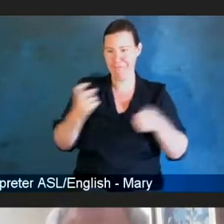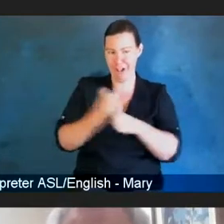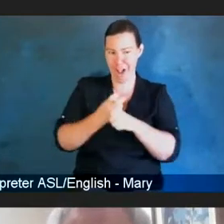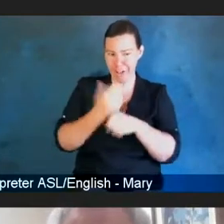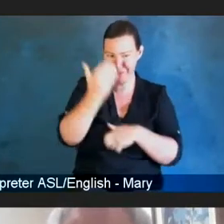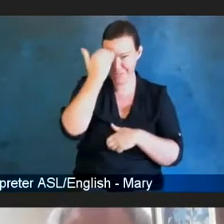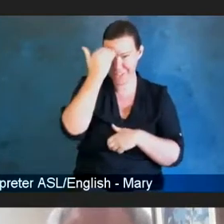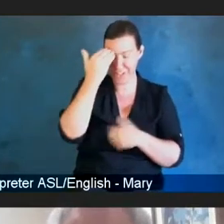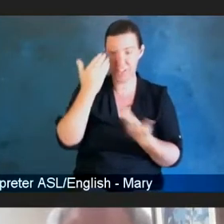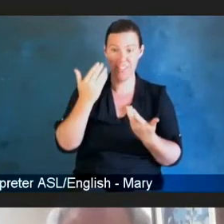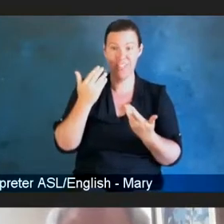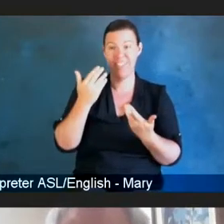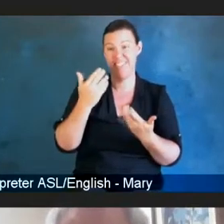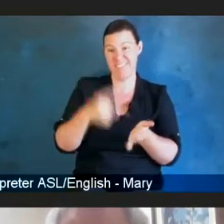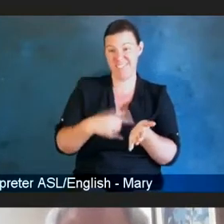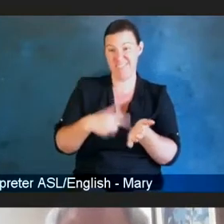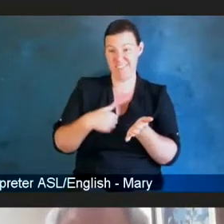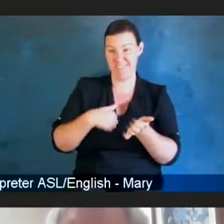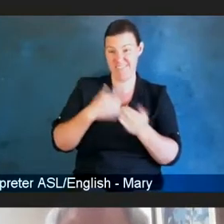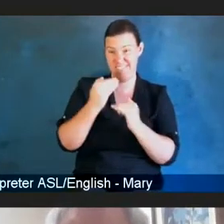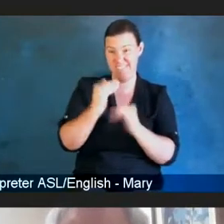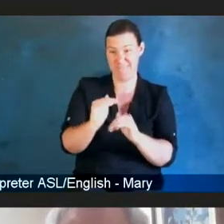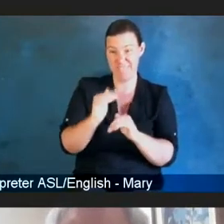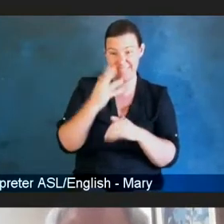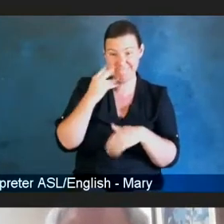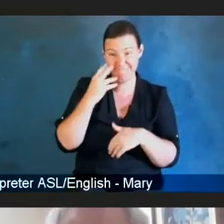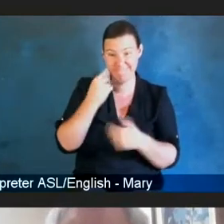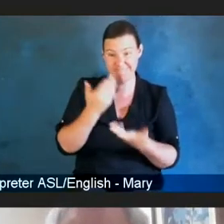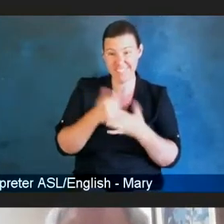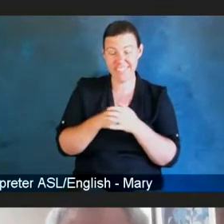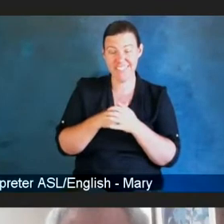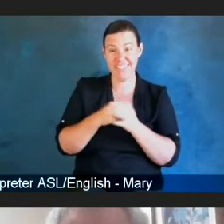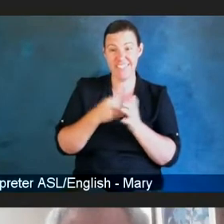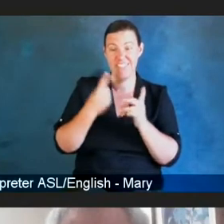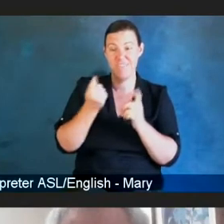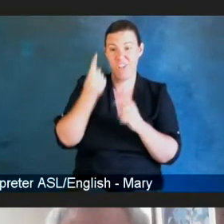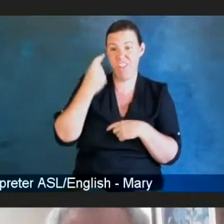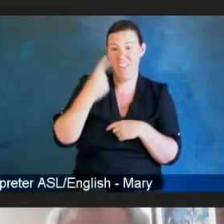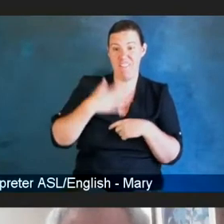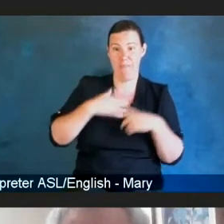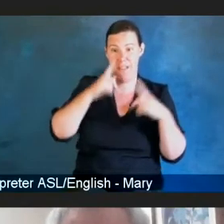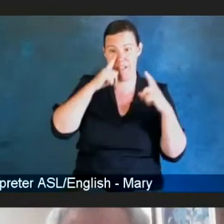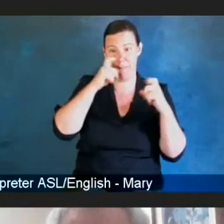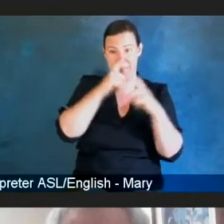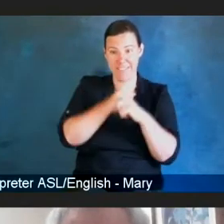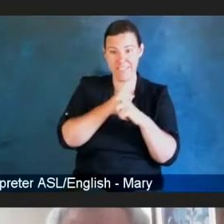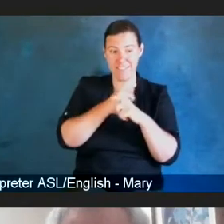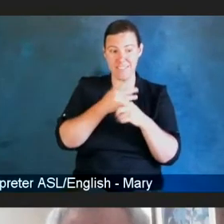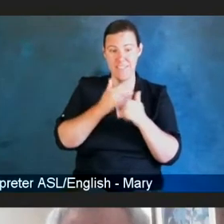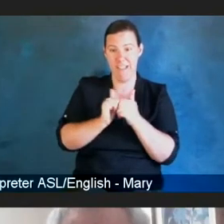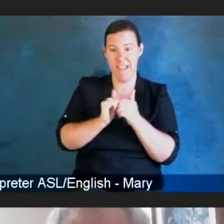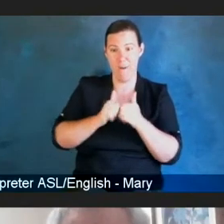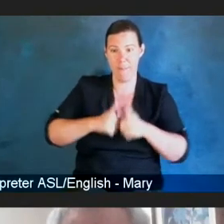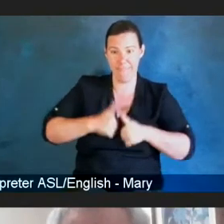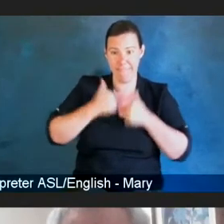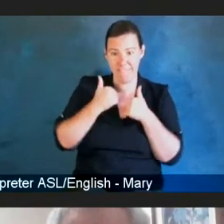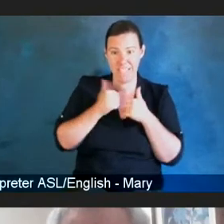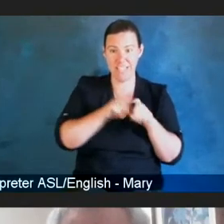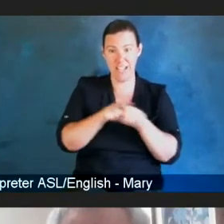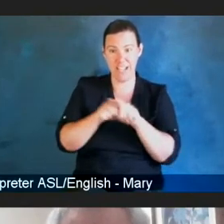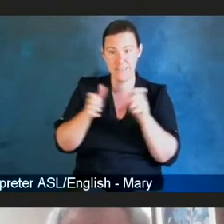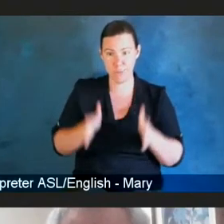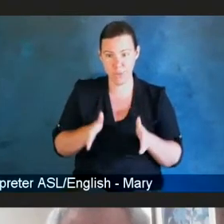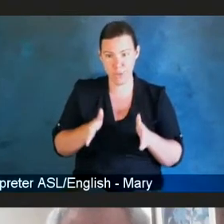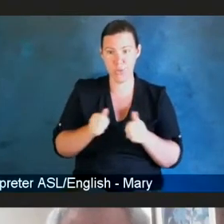and understanding the complexities around how I'm living as a person with